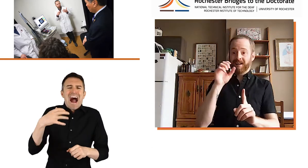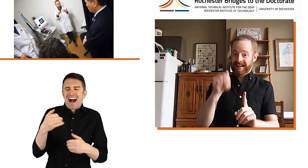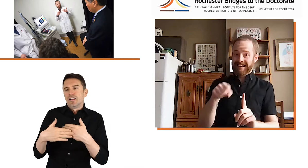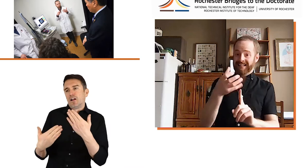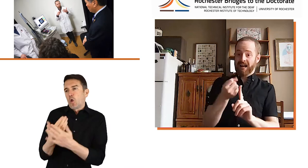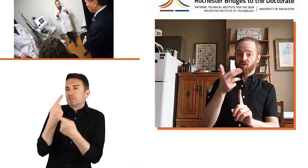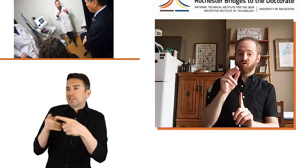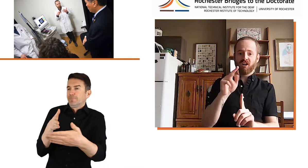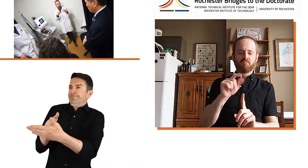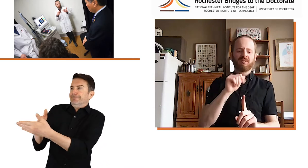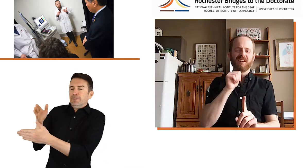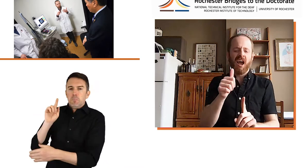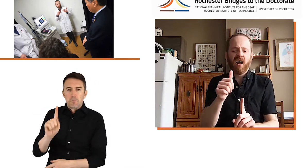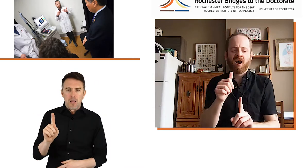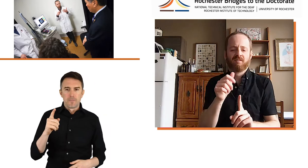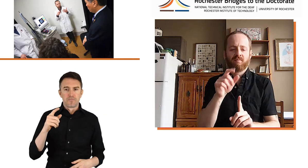I could overcome them.